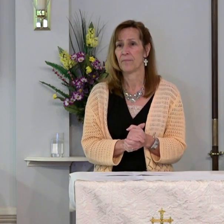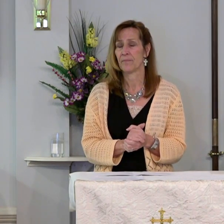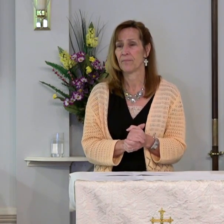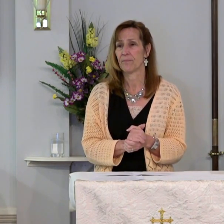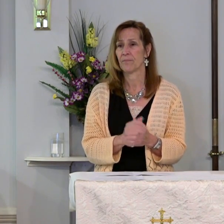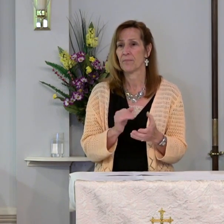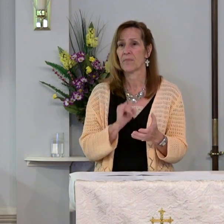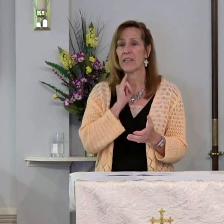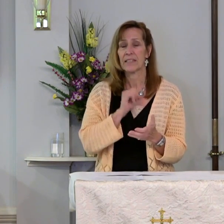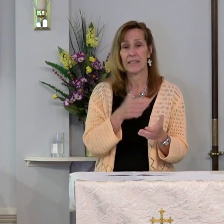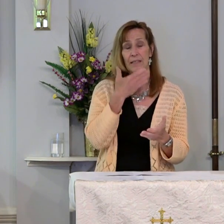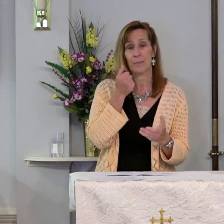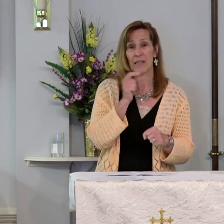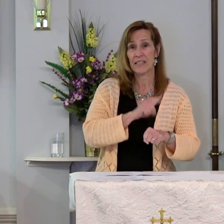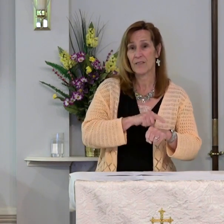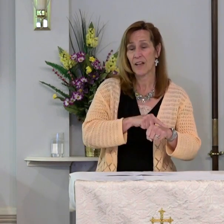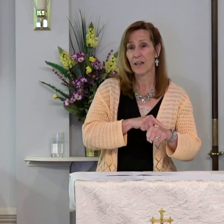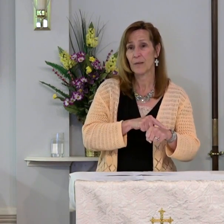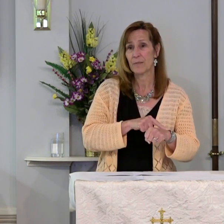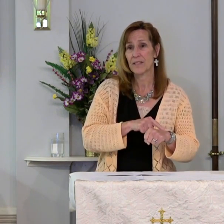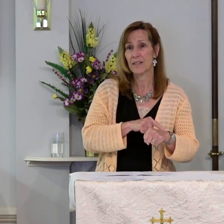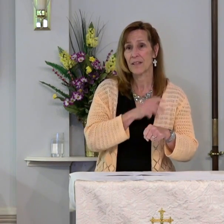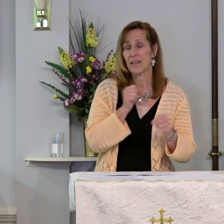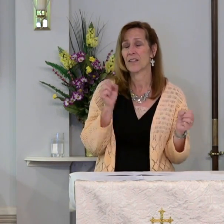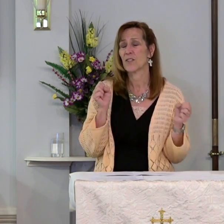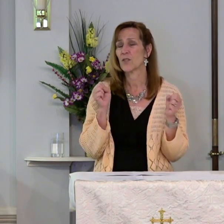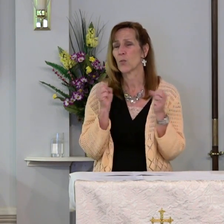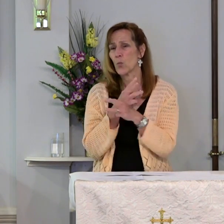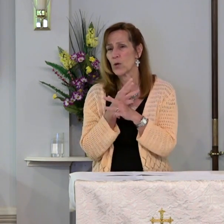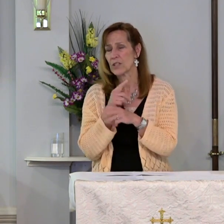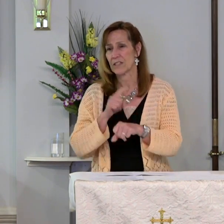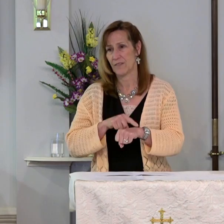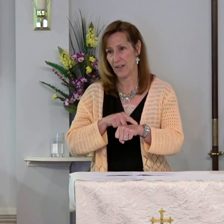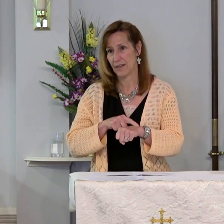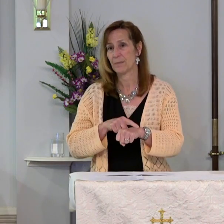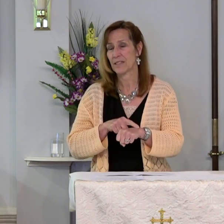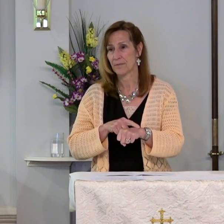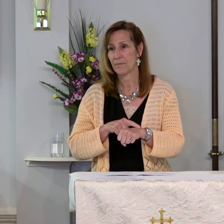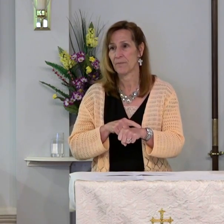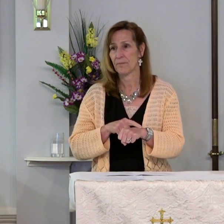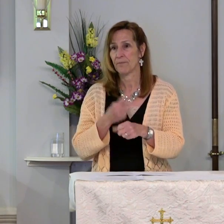It is the best of times. It is the worst of times.